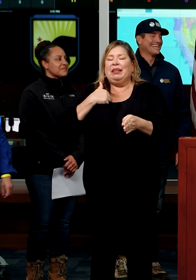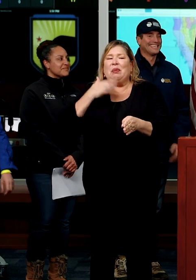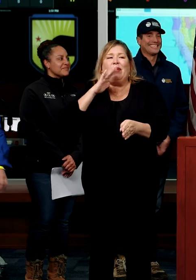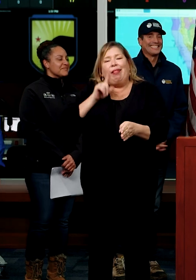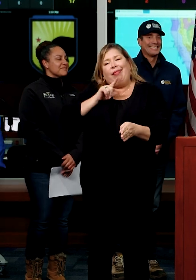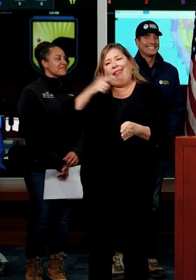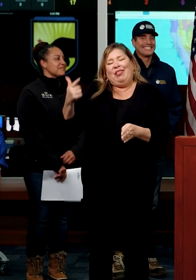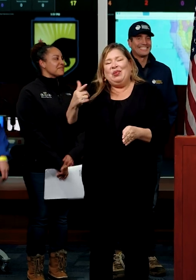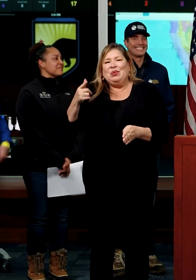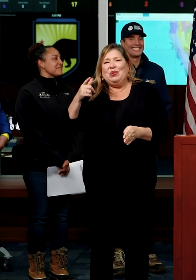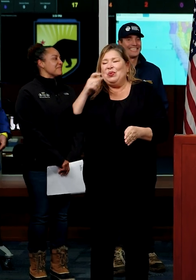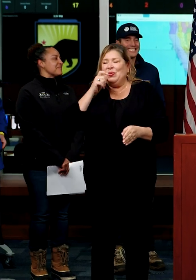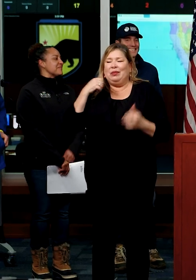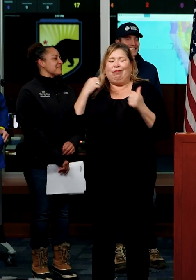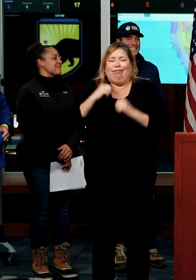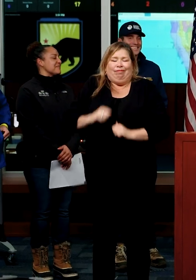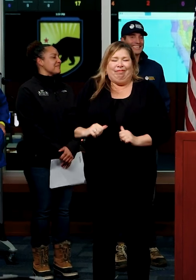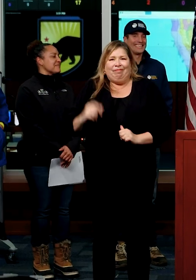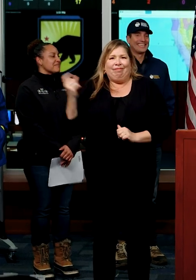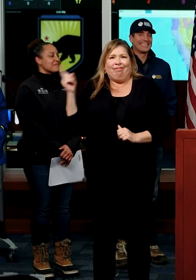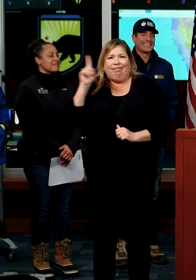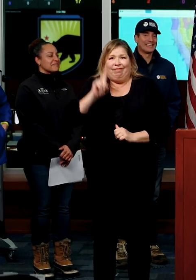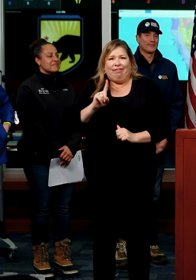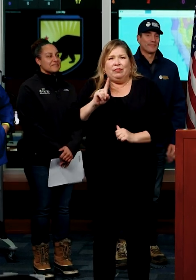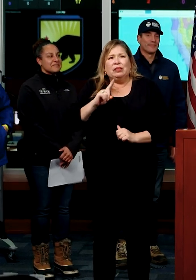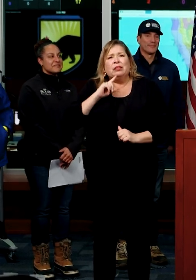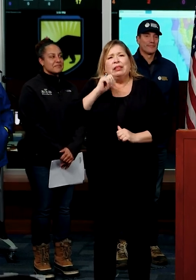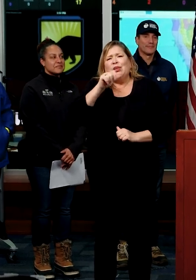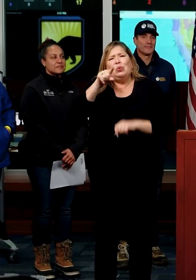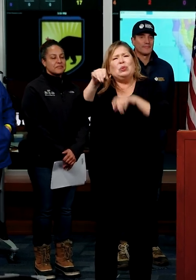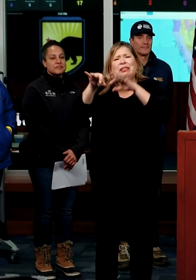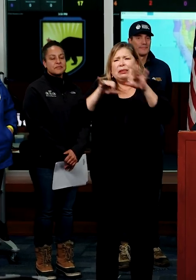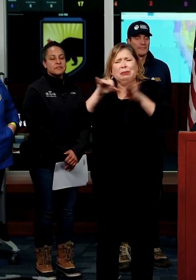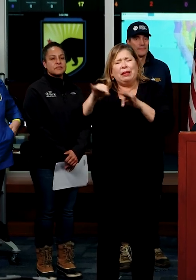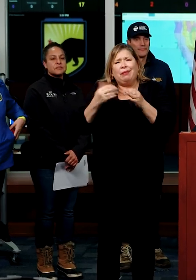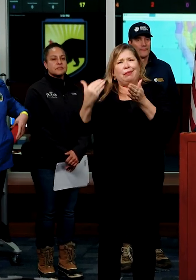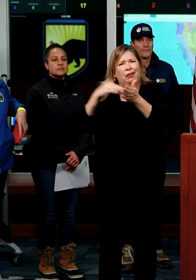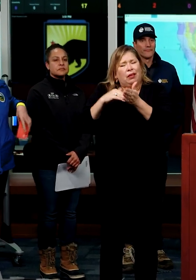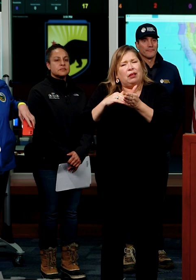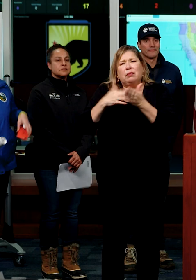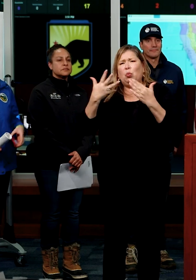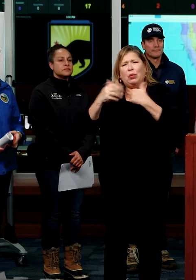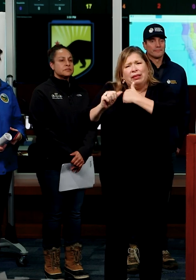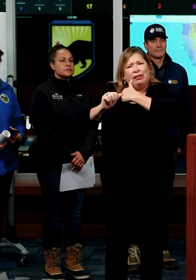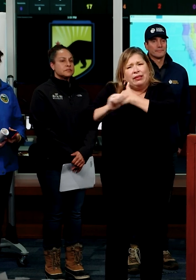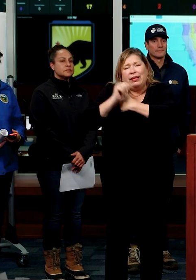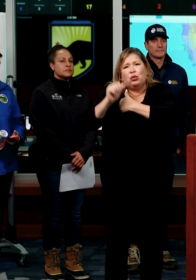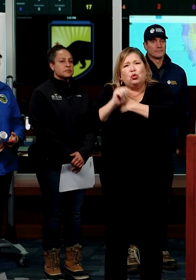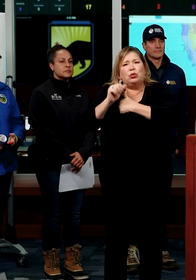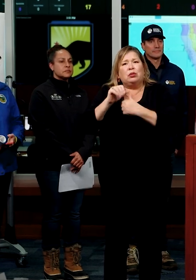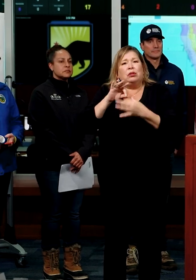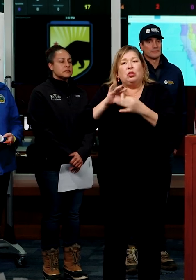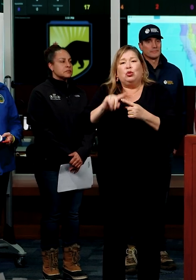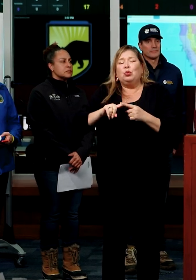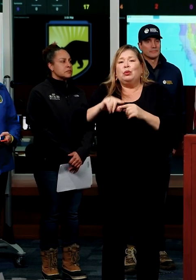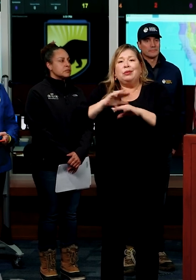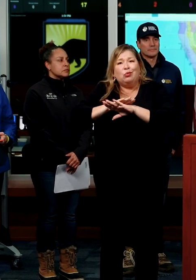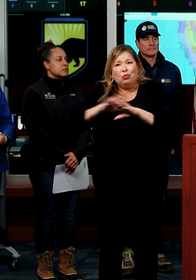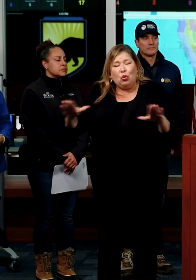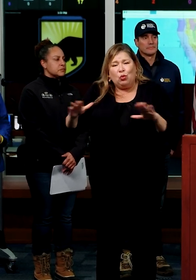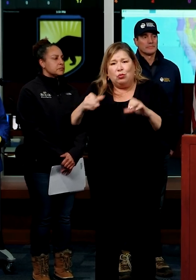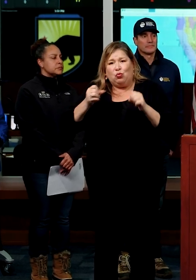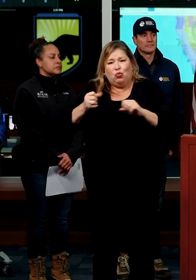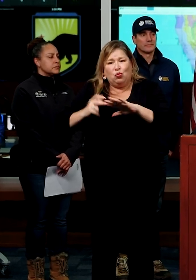talk about that. I'll listen to them more closely. Can you just go the dangers and, and, and the message to California is about not going through